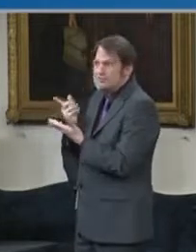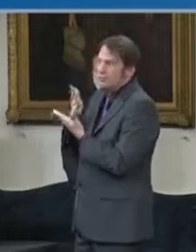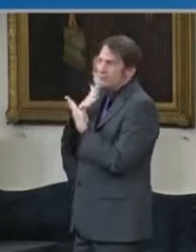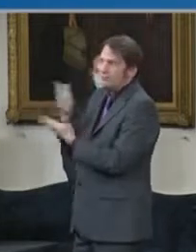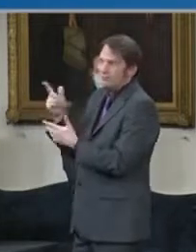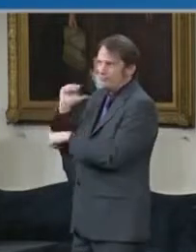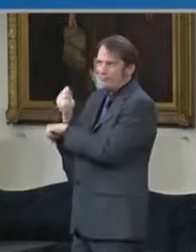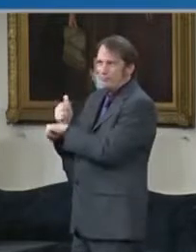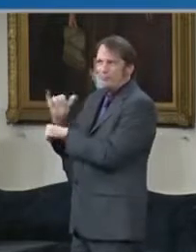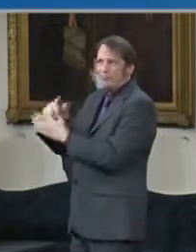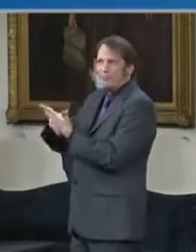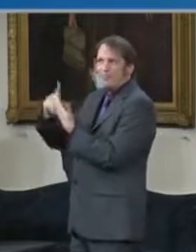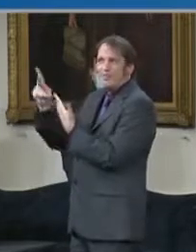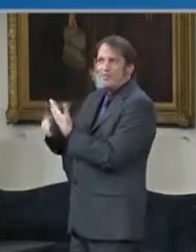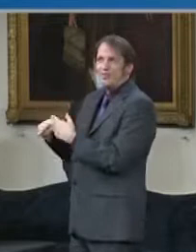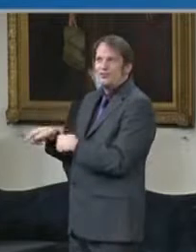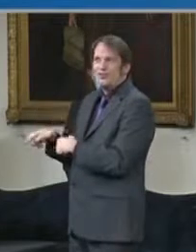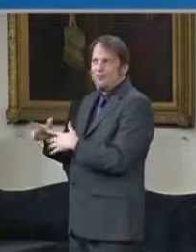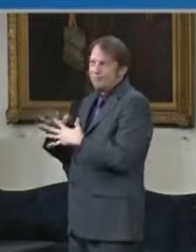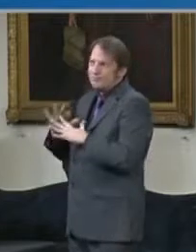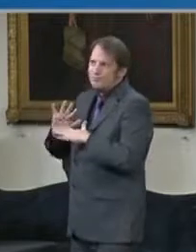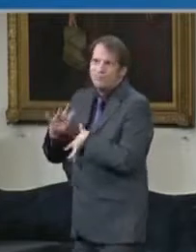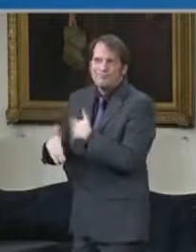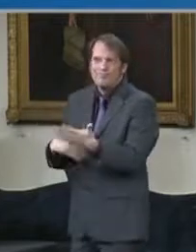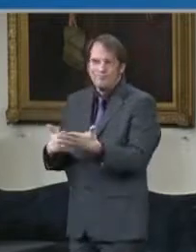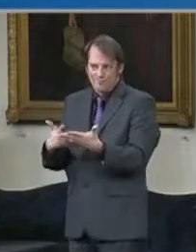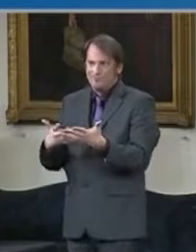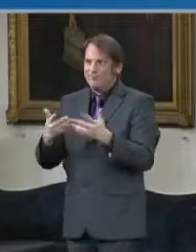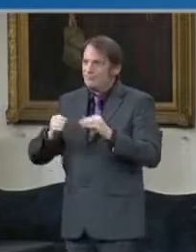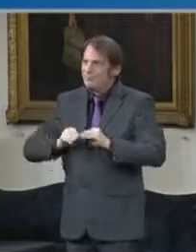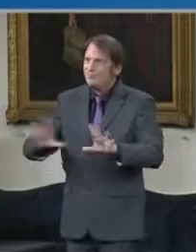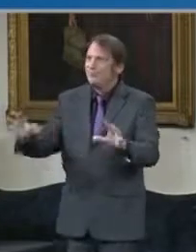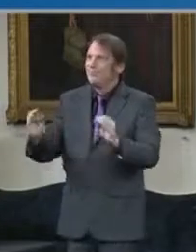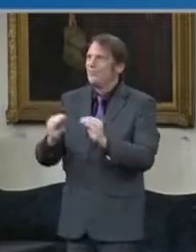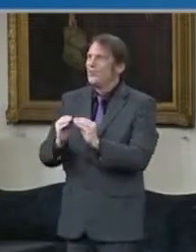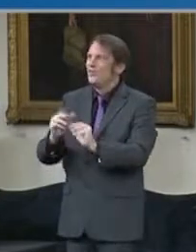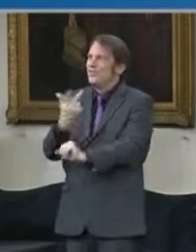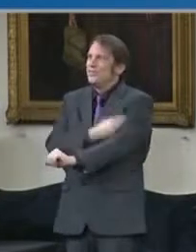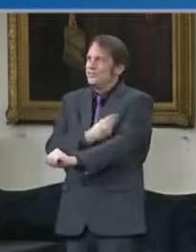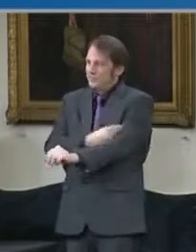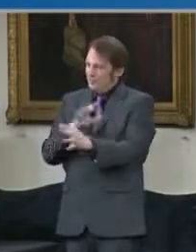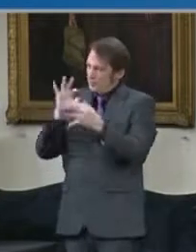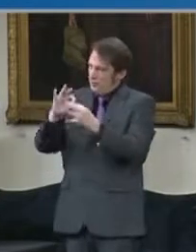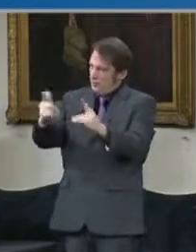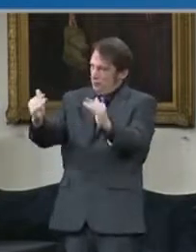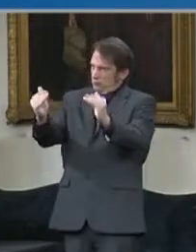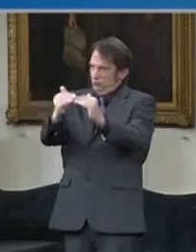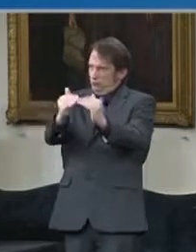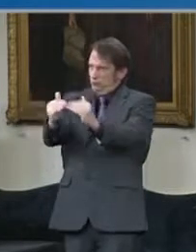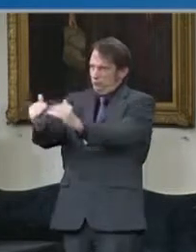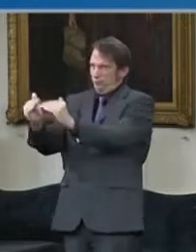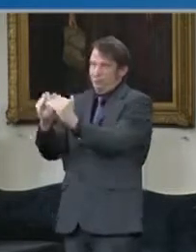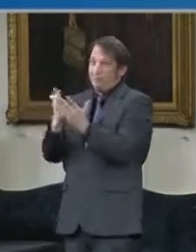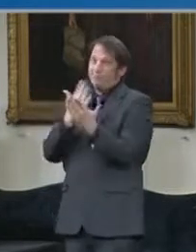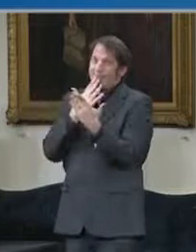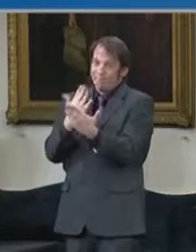aid and putting vaccine into arms and increasing equity in Maryland. Thank you very much. Thank much. go backs